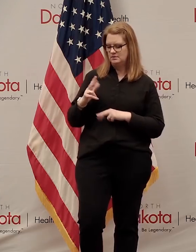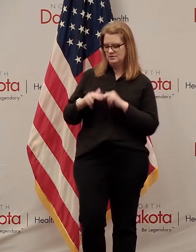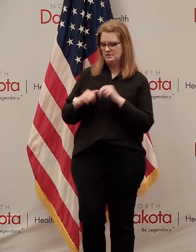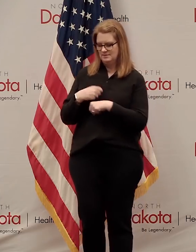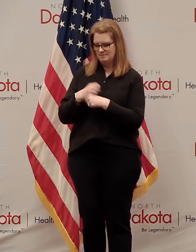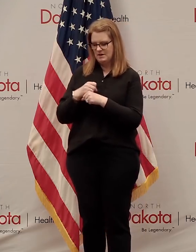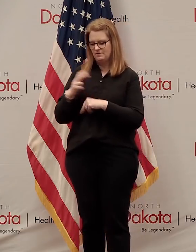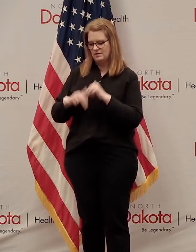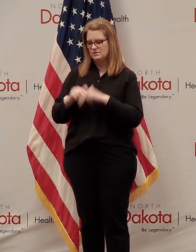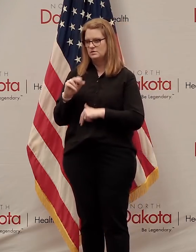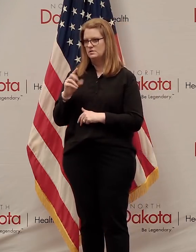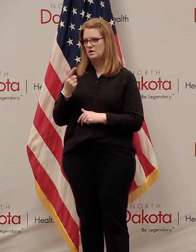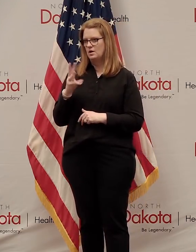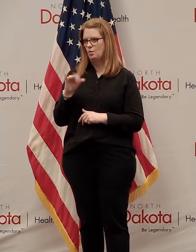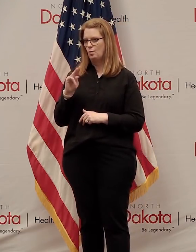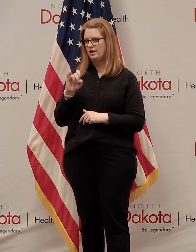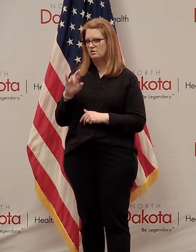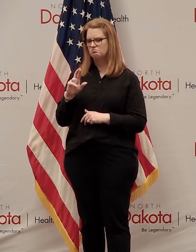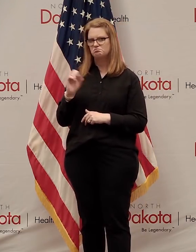I believe I am.